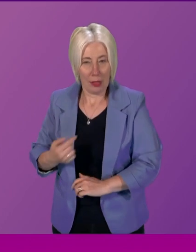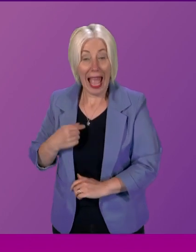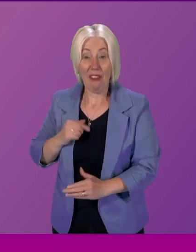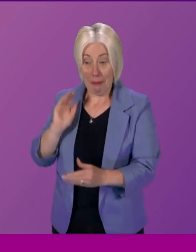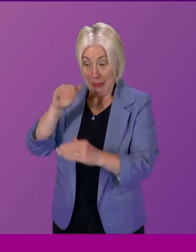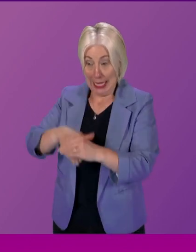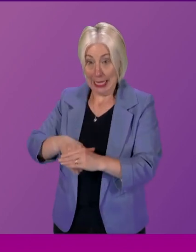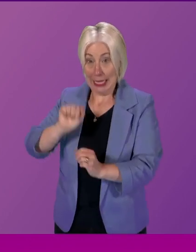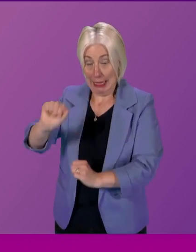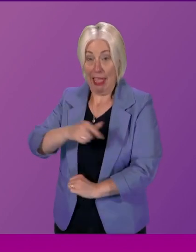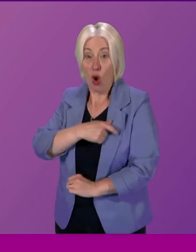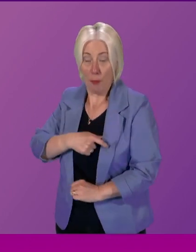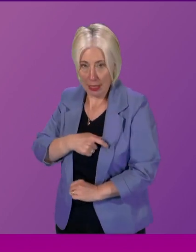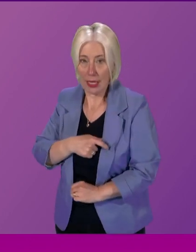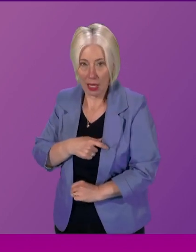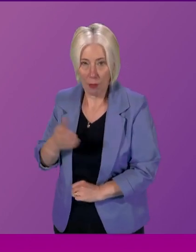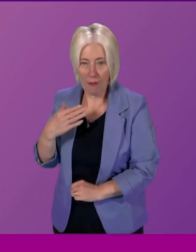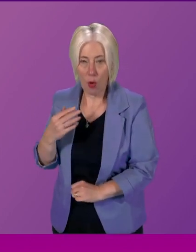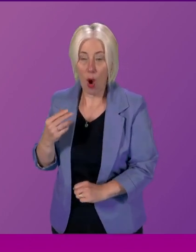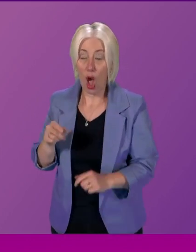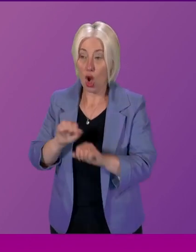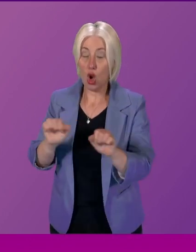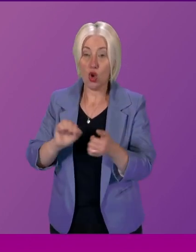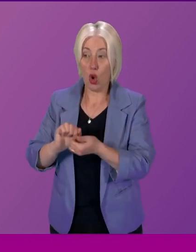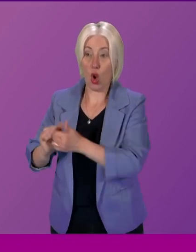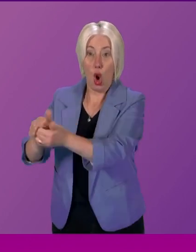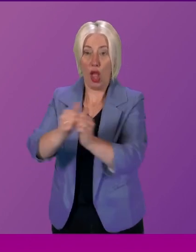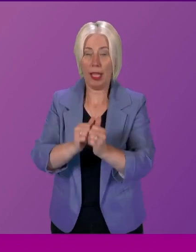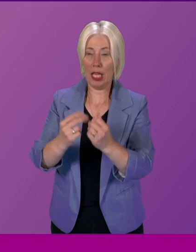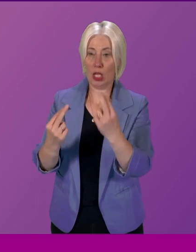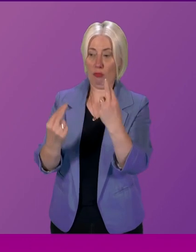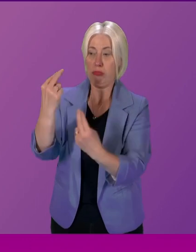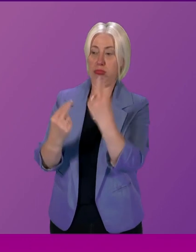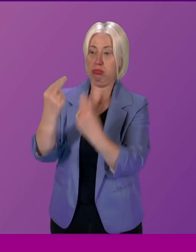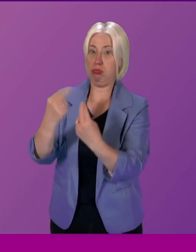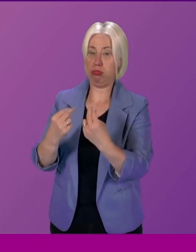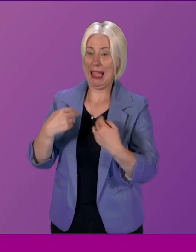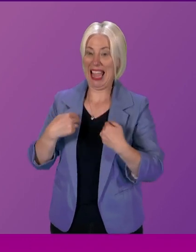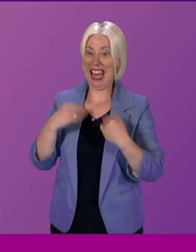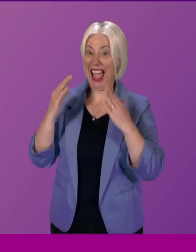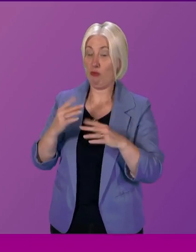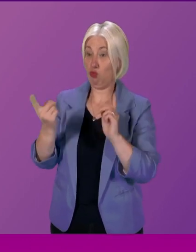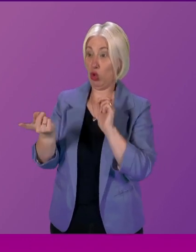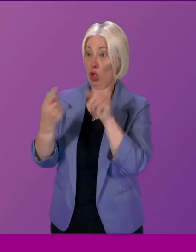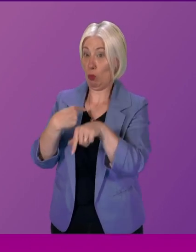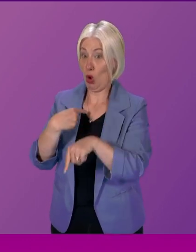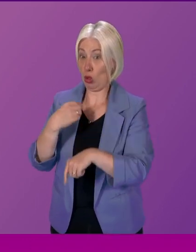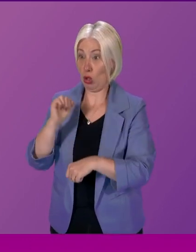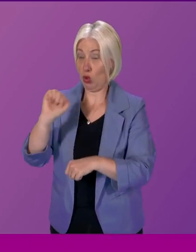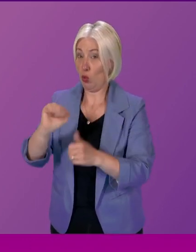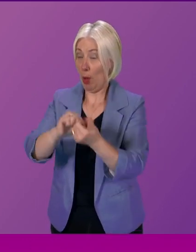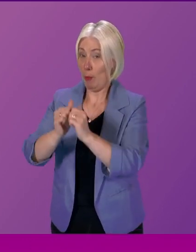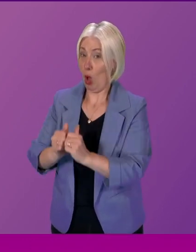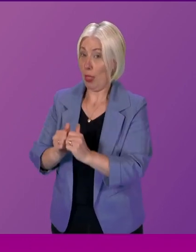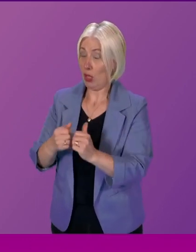that committee actually being judged by your peers and answerable to your peers on your behaviour they are much harsher